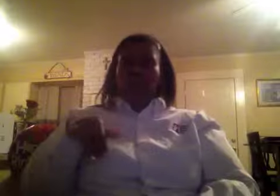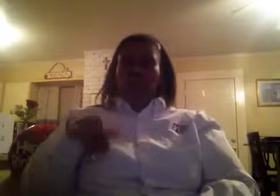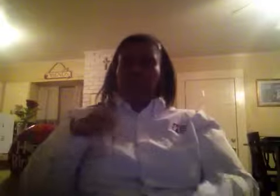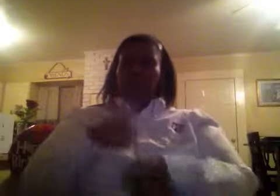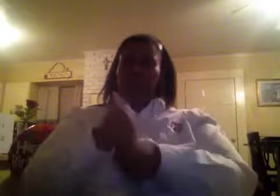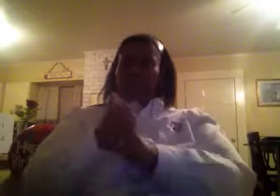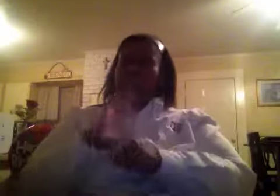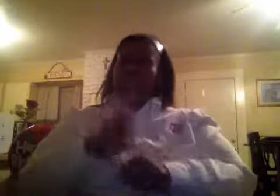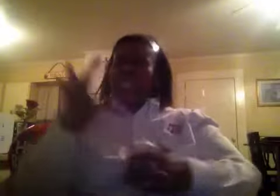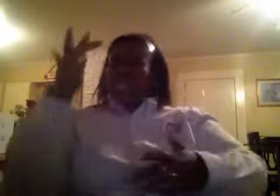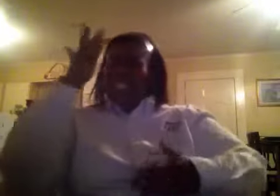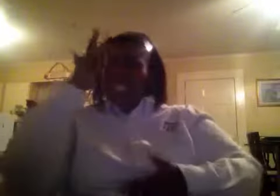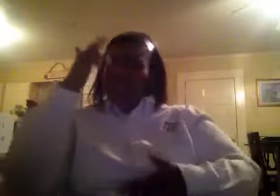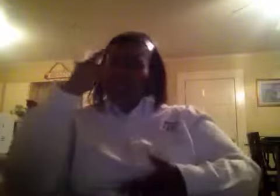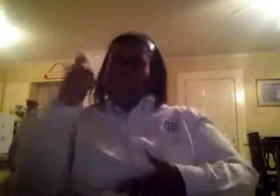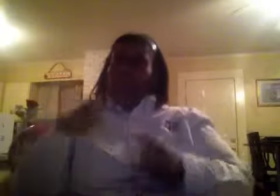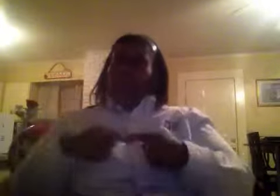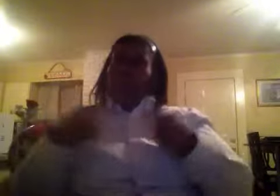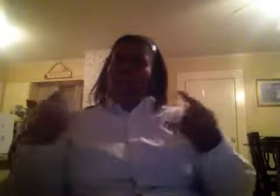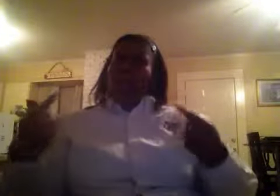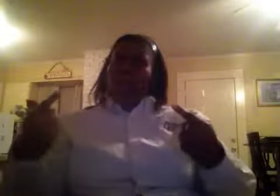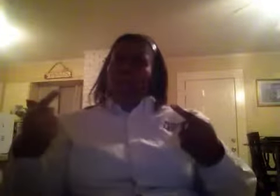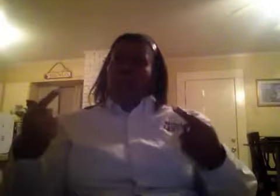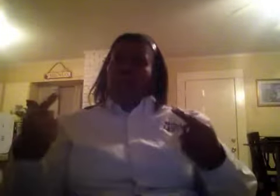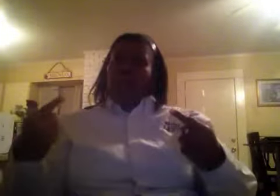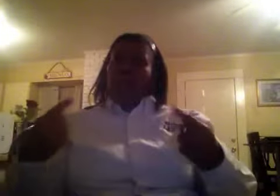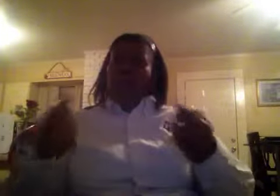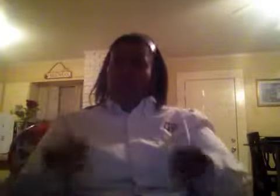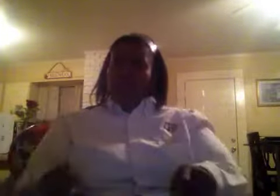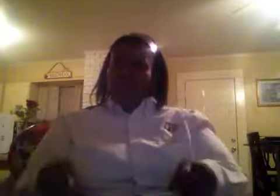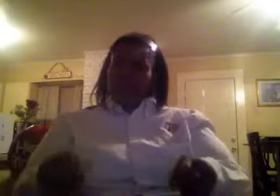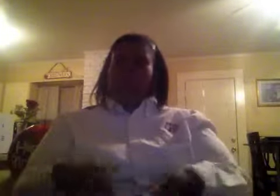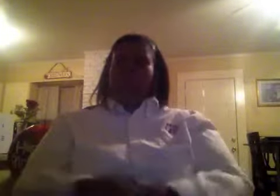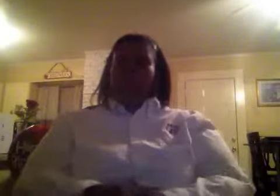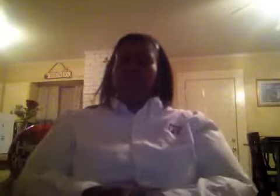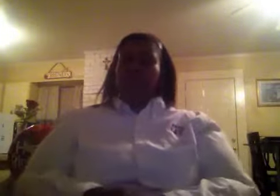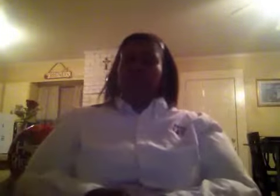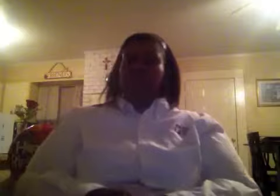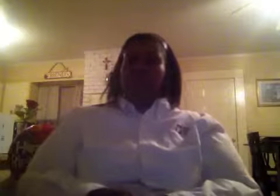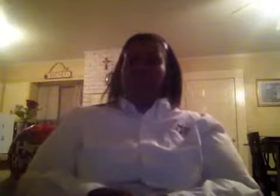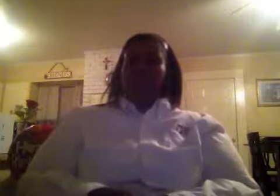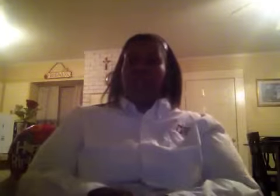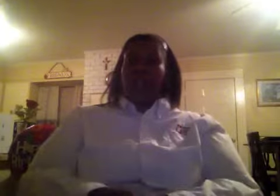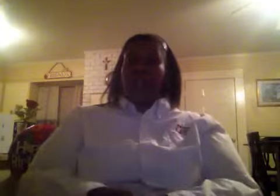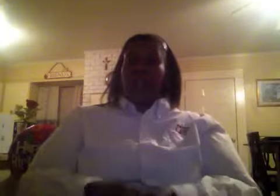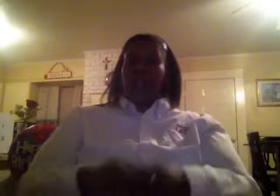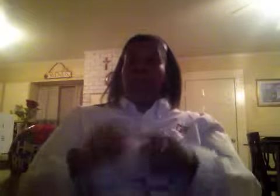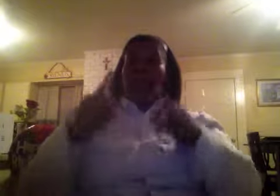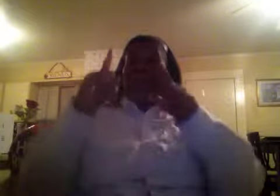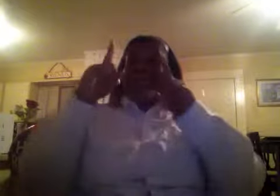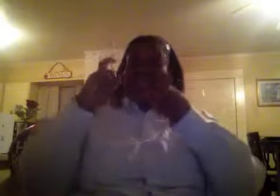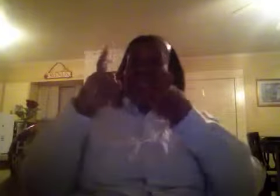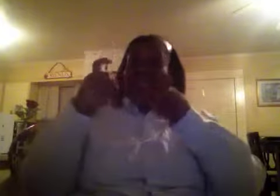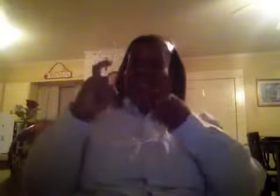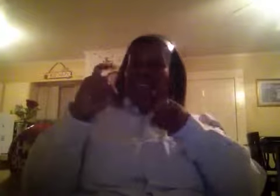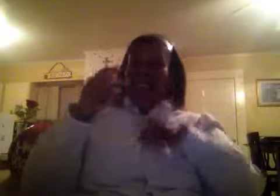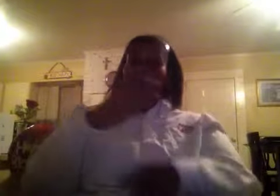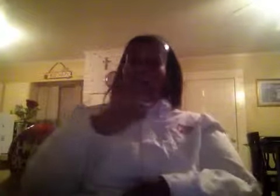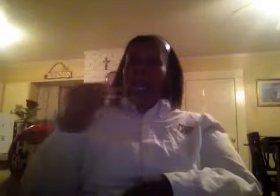reaction. Cameras and sensors are already available to help parents watch